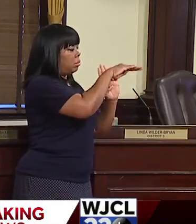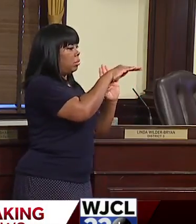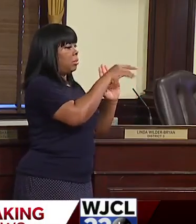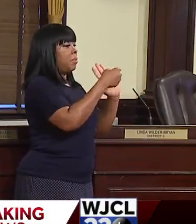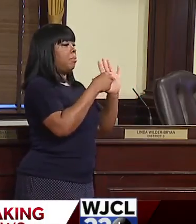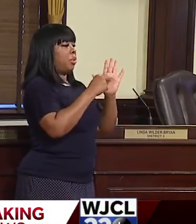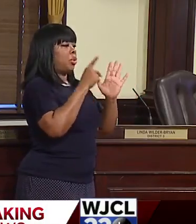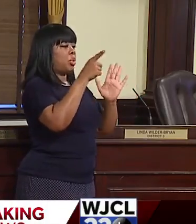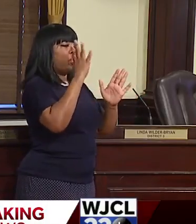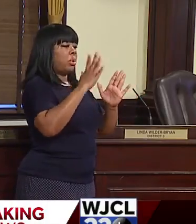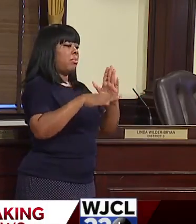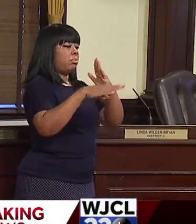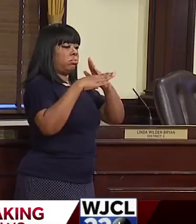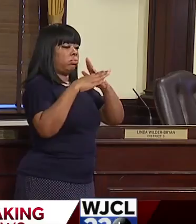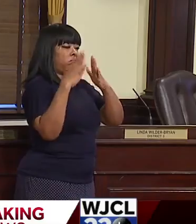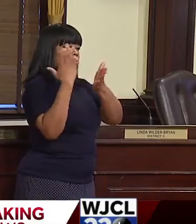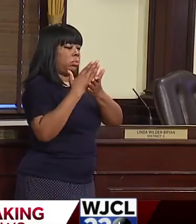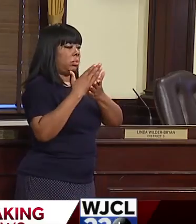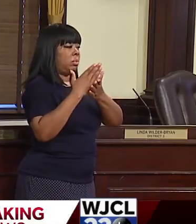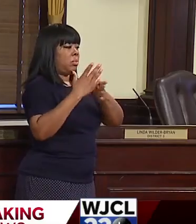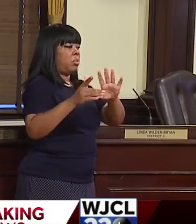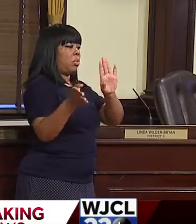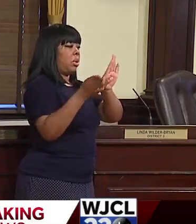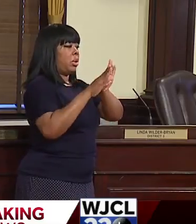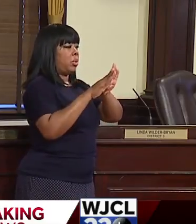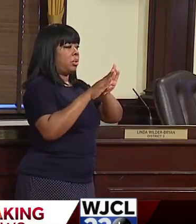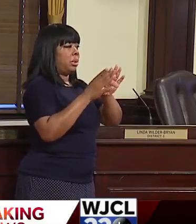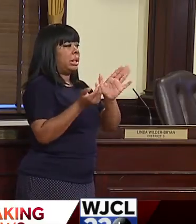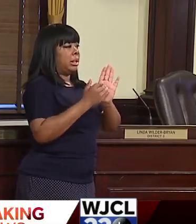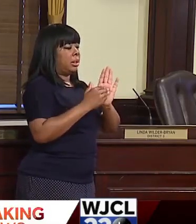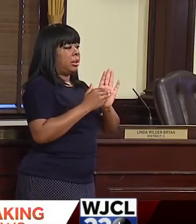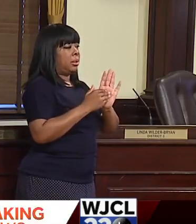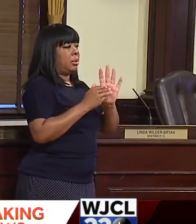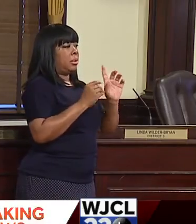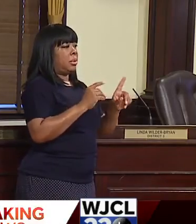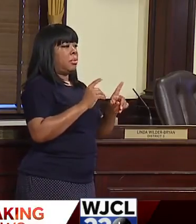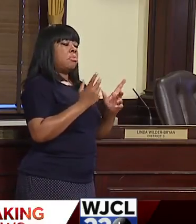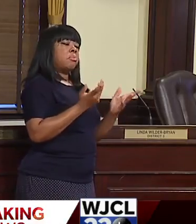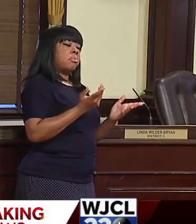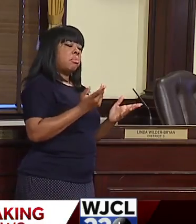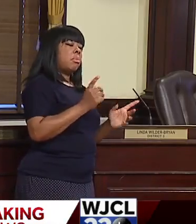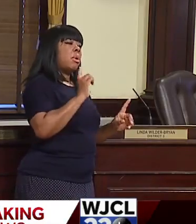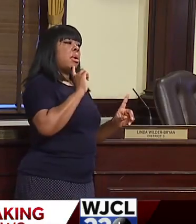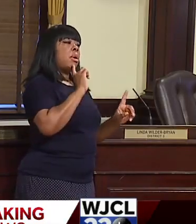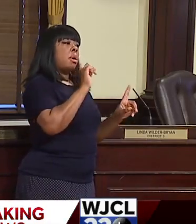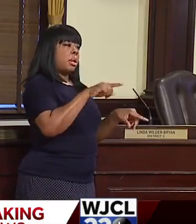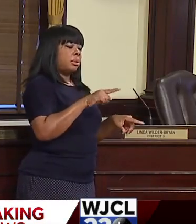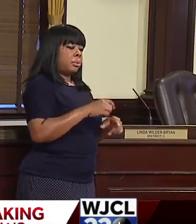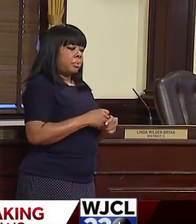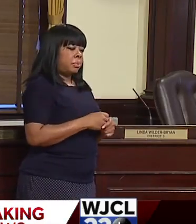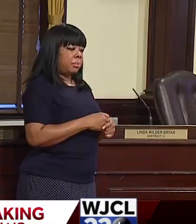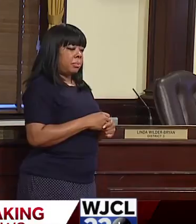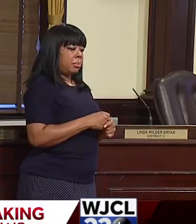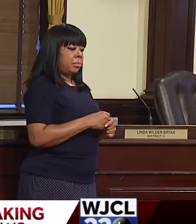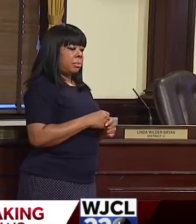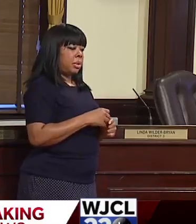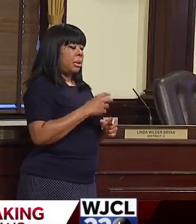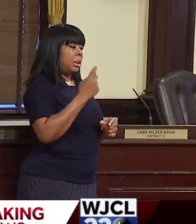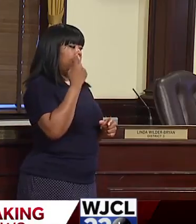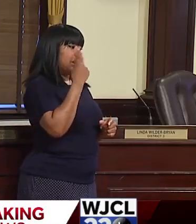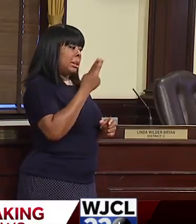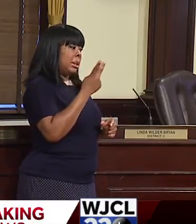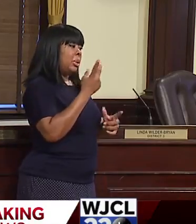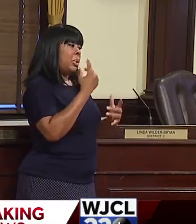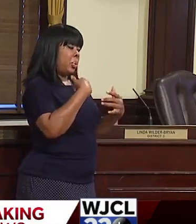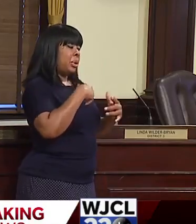increase at a less, uh, less, uh, not as quickly, but we're still increasing. If that makes